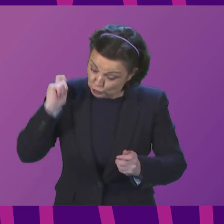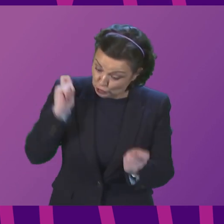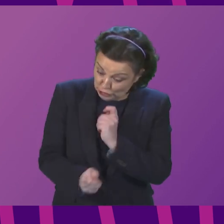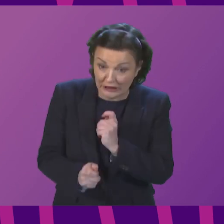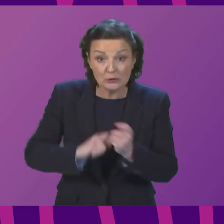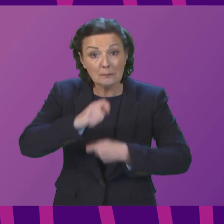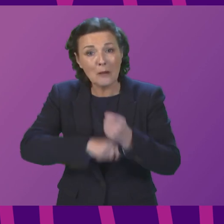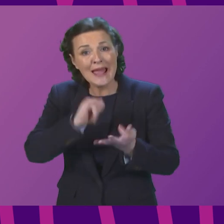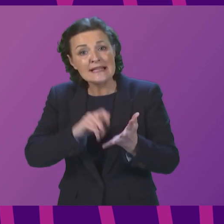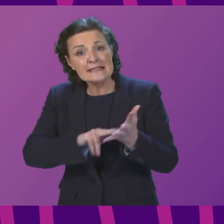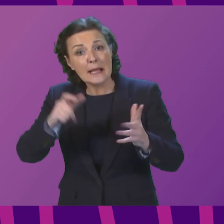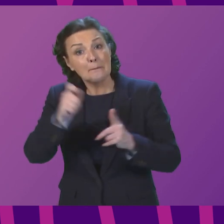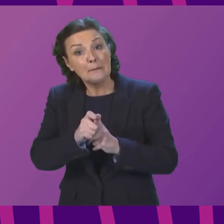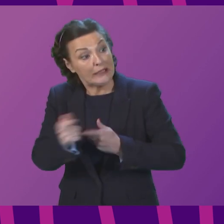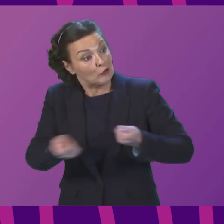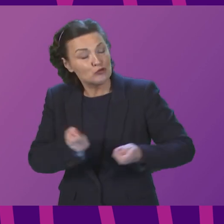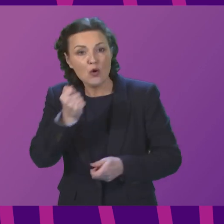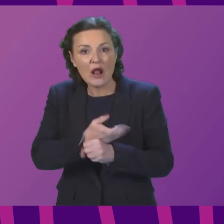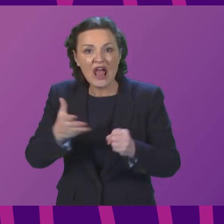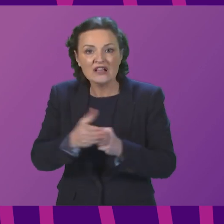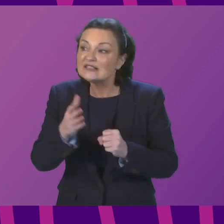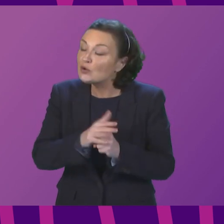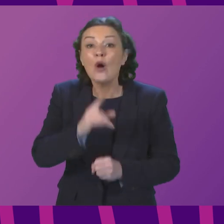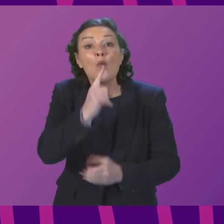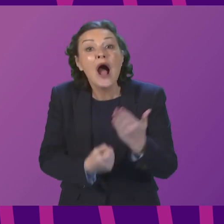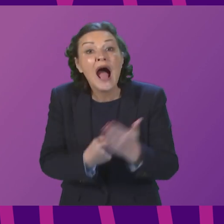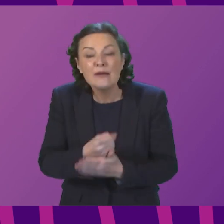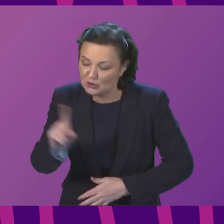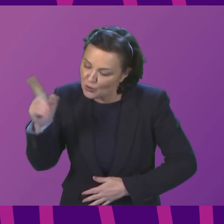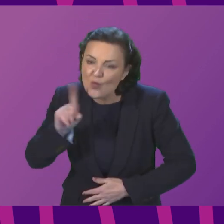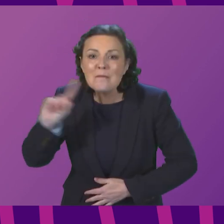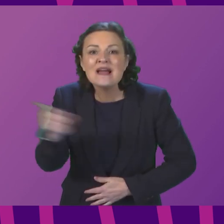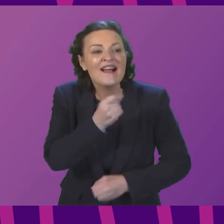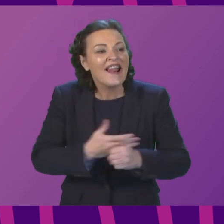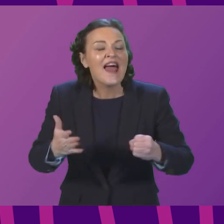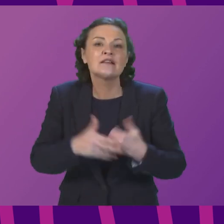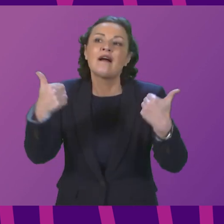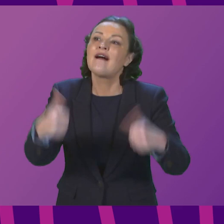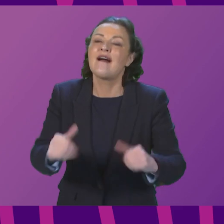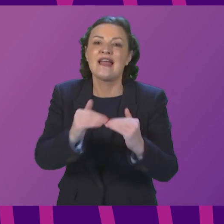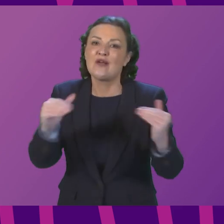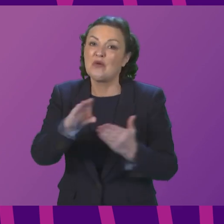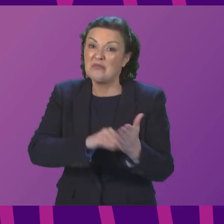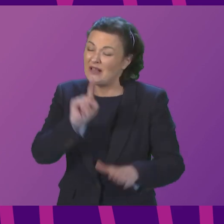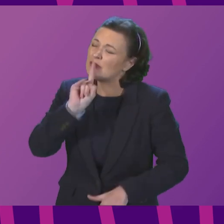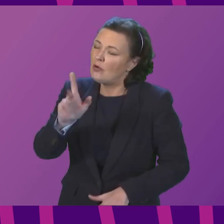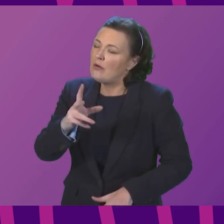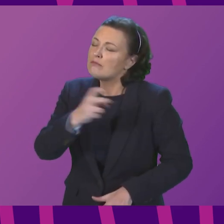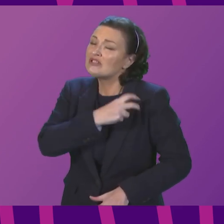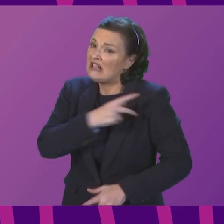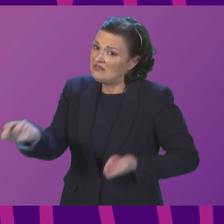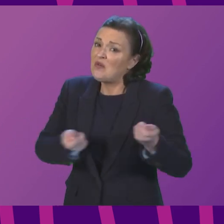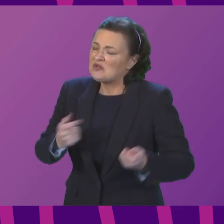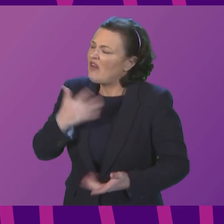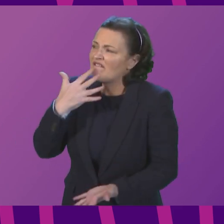in that council to deliver equal pay to women workers across Glasgow. So forgive me, presiding officer, if I'm not